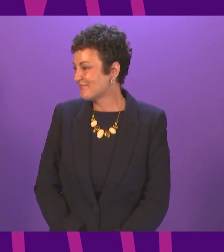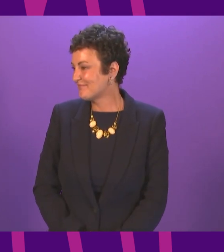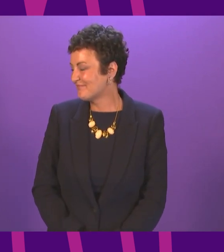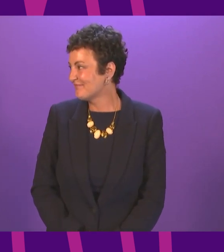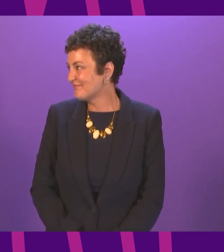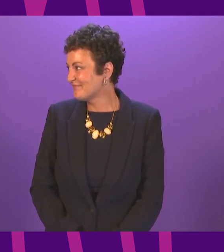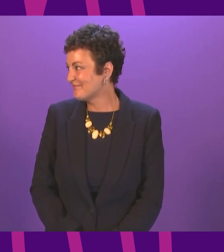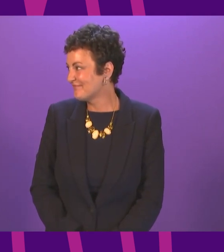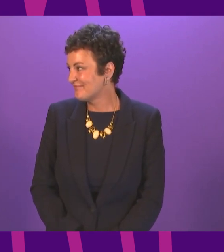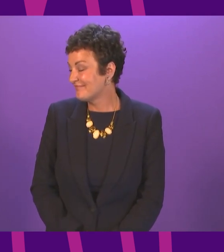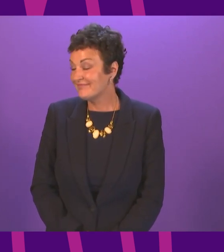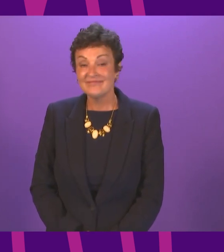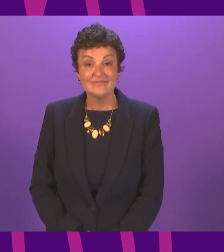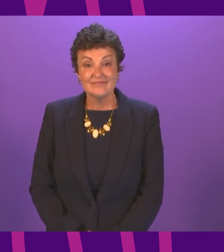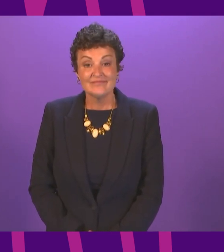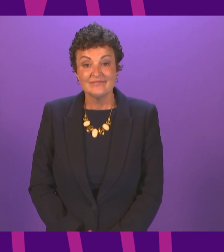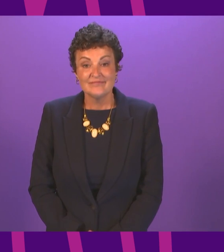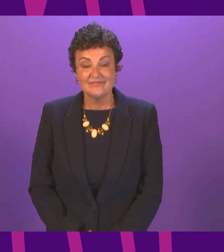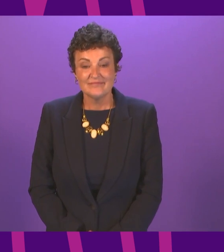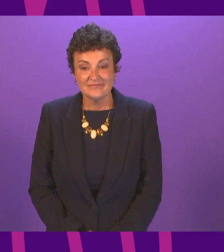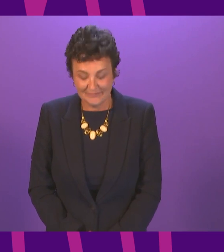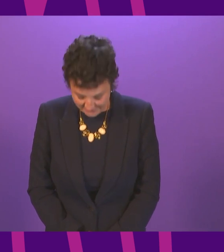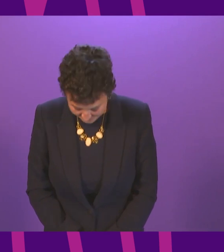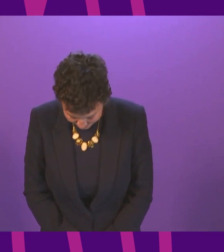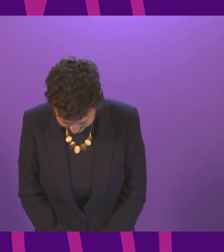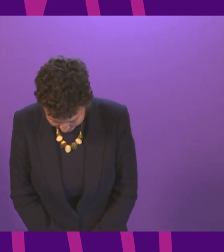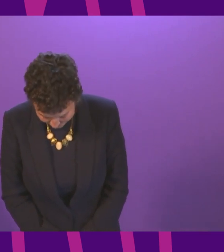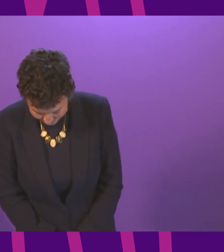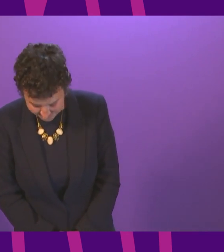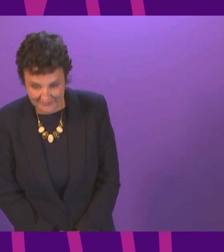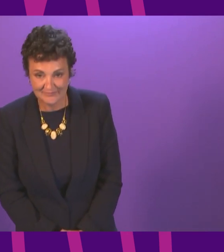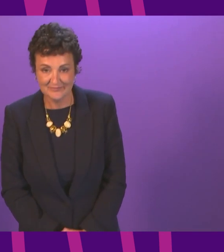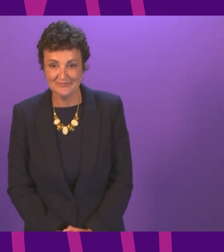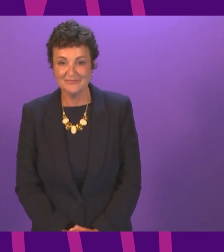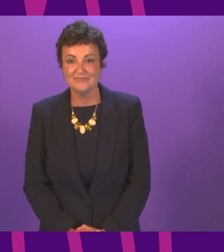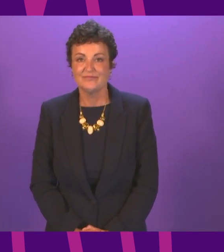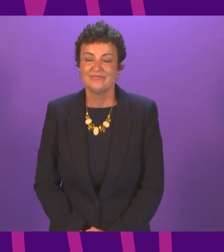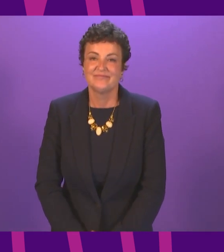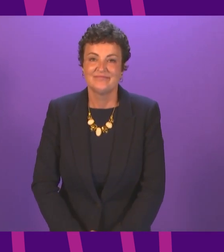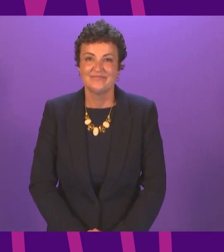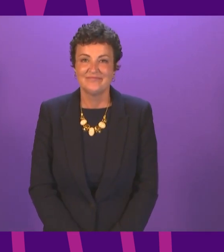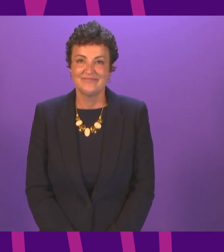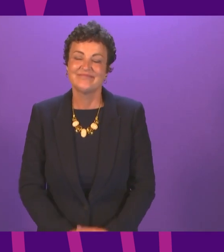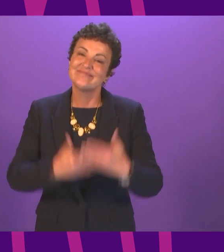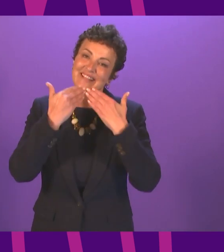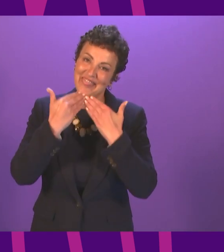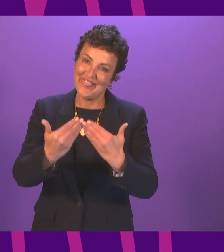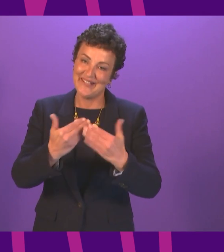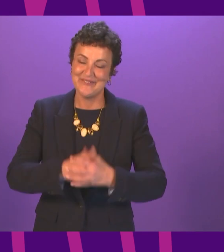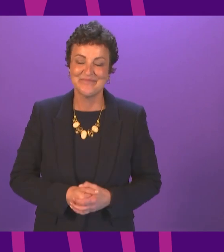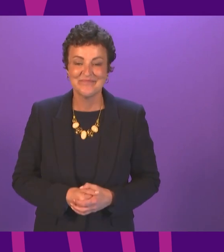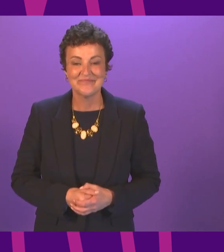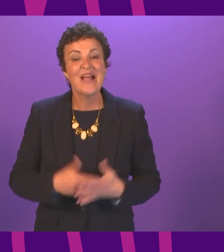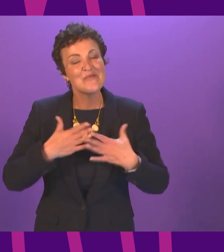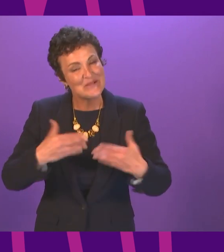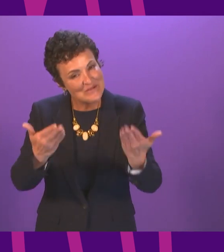thank you Mr Ruskell can I call on Jackie Bailey to close for the Labour Party thank you thank you very much and can I